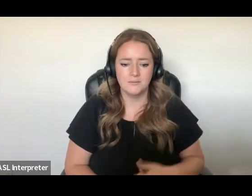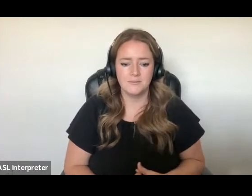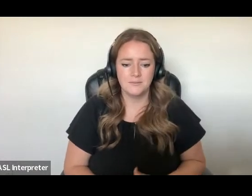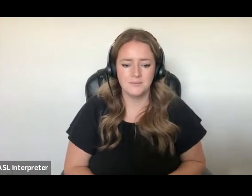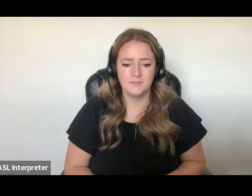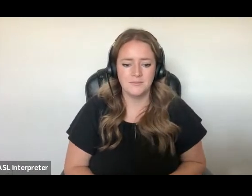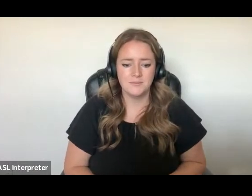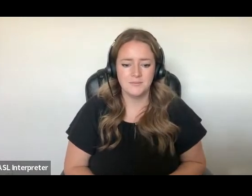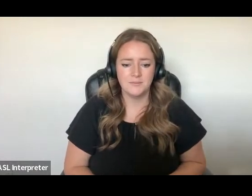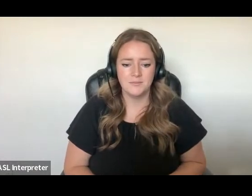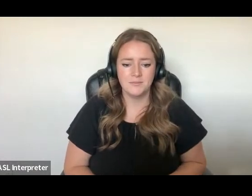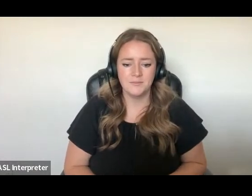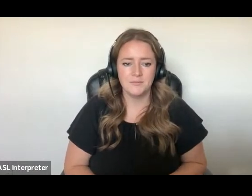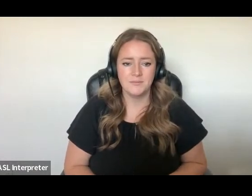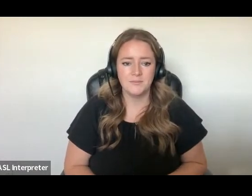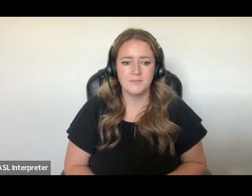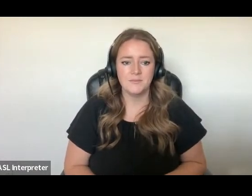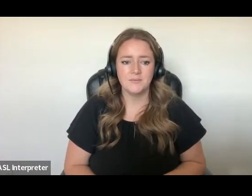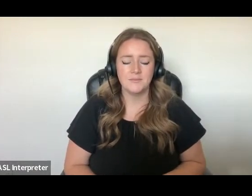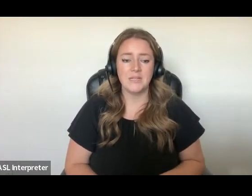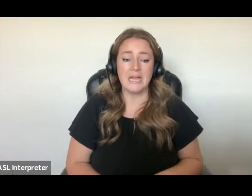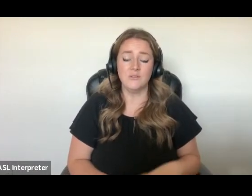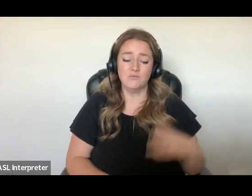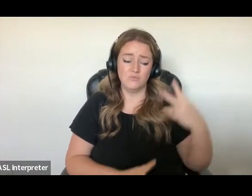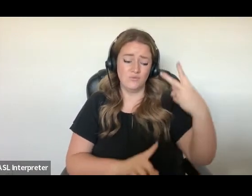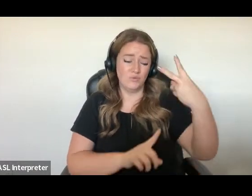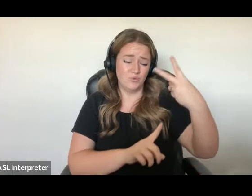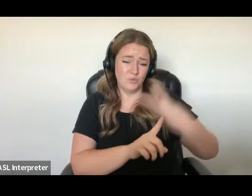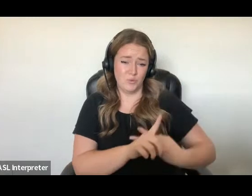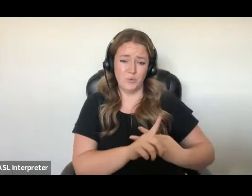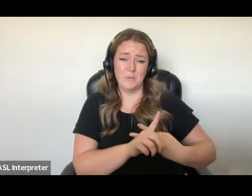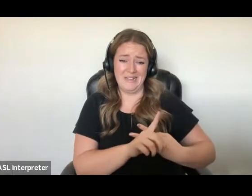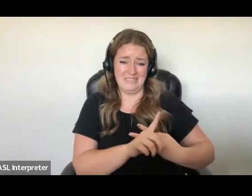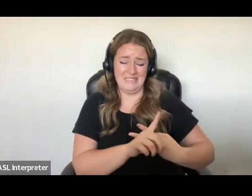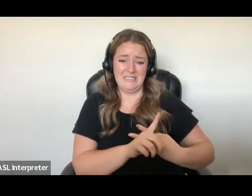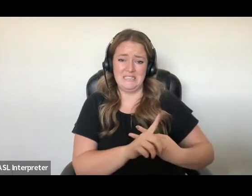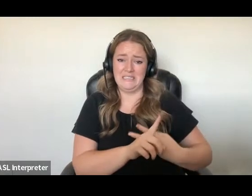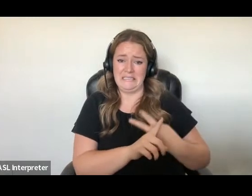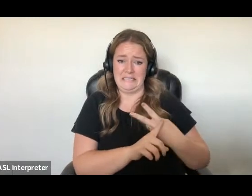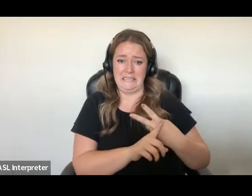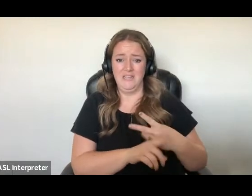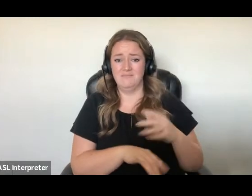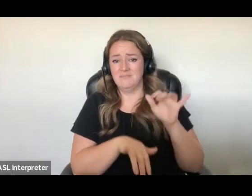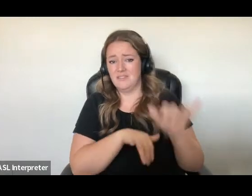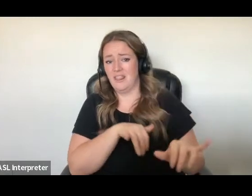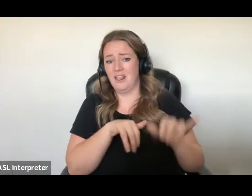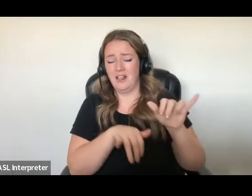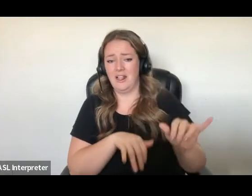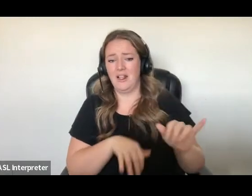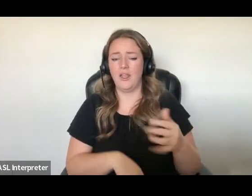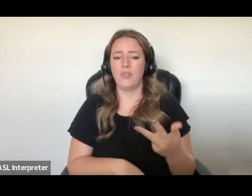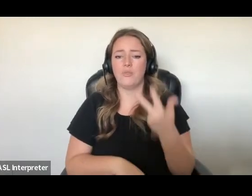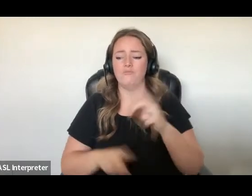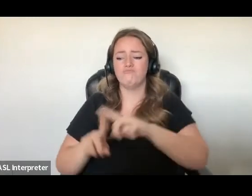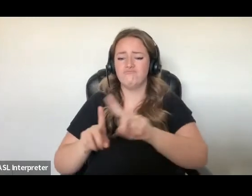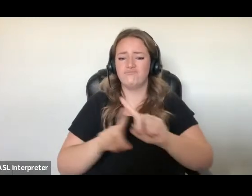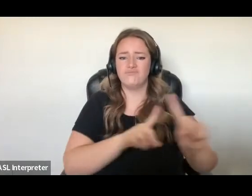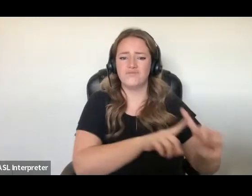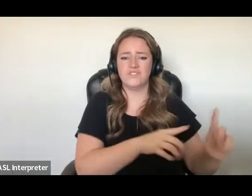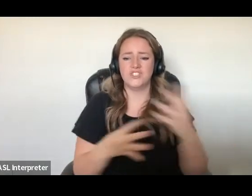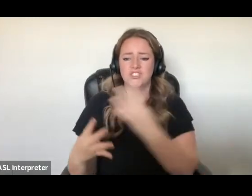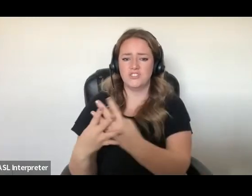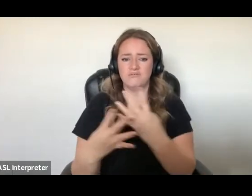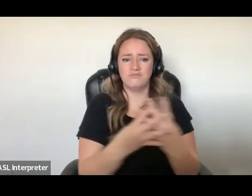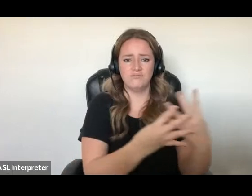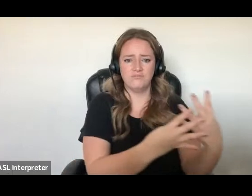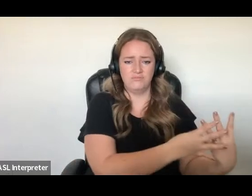I spent the following two months in three jails in BC, and I